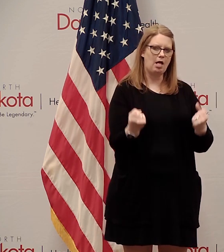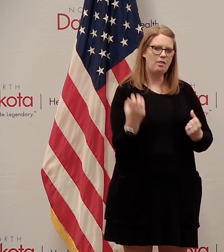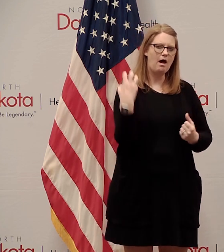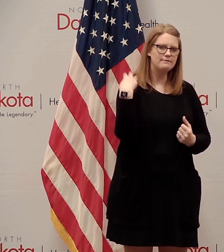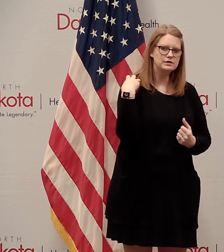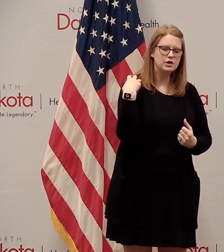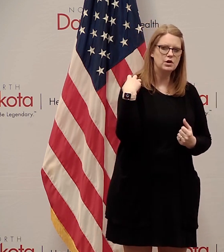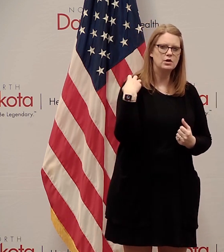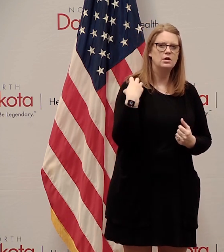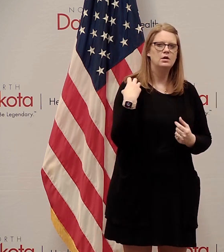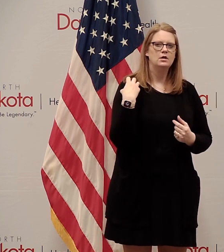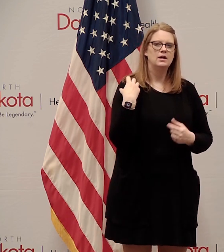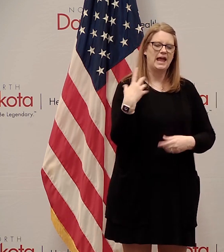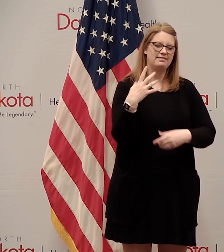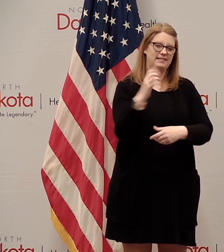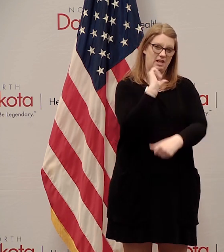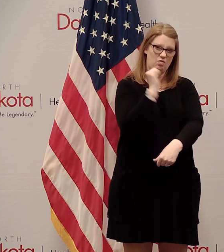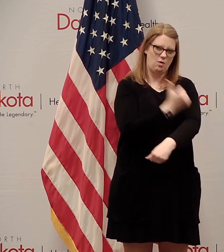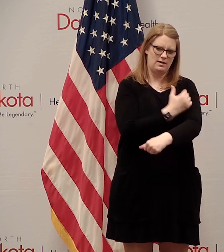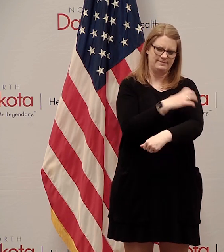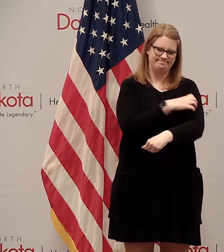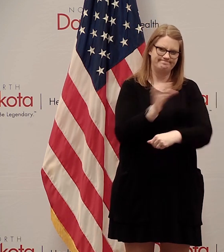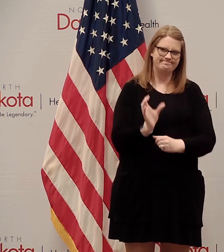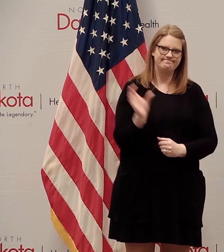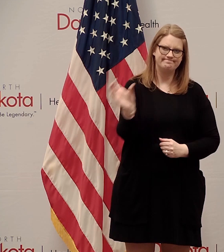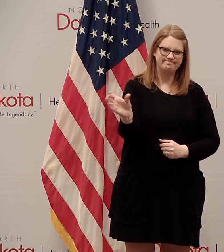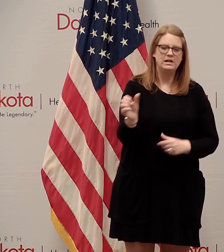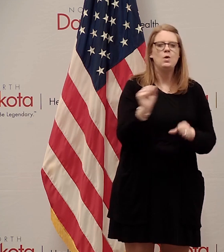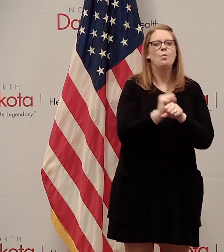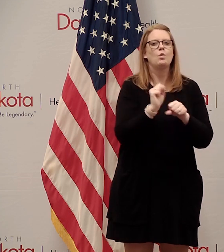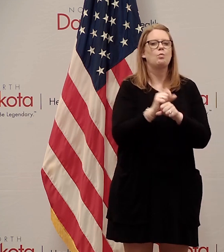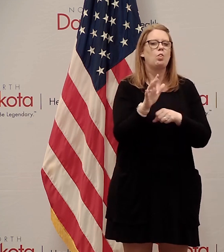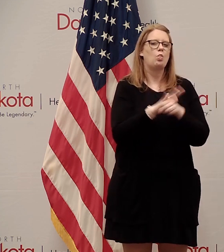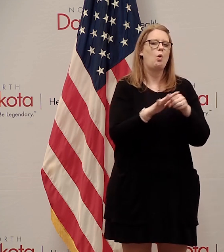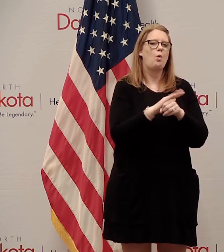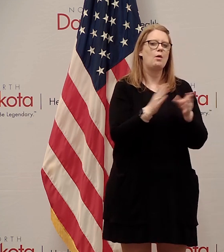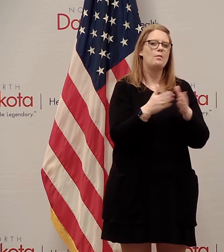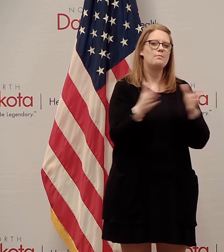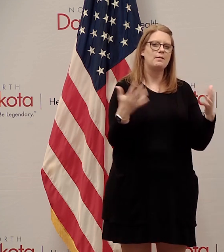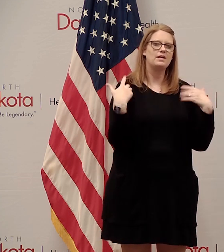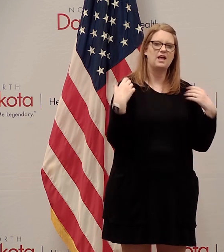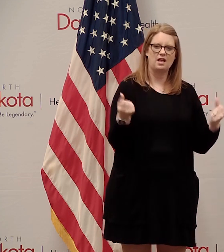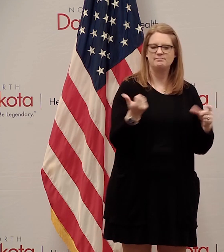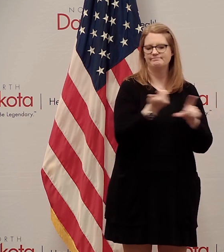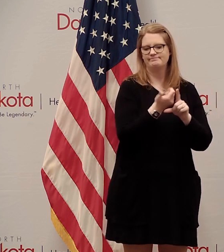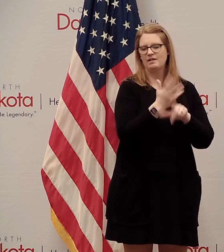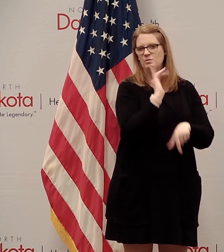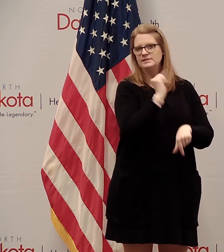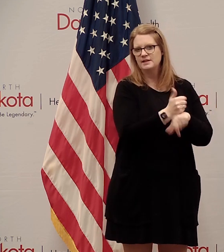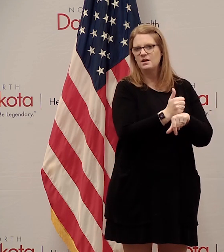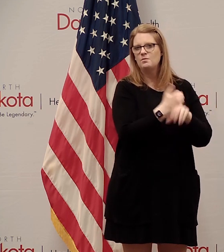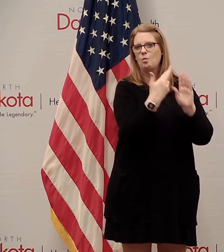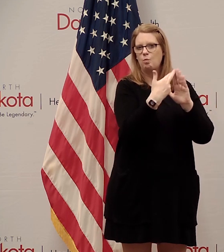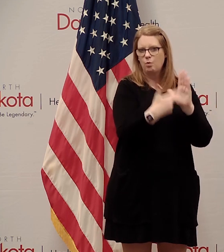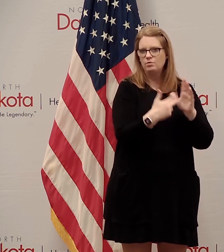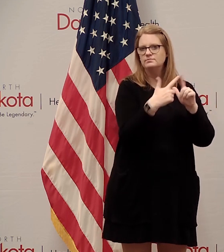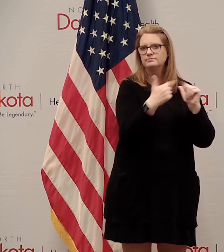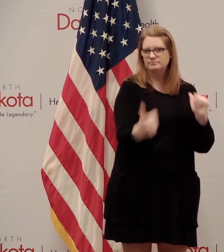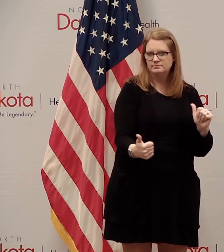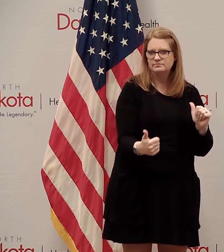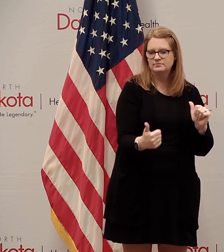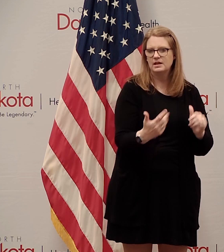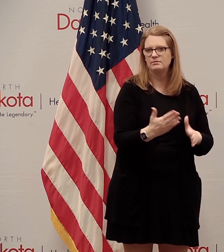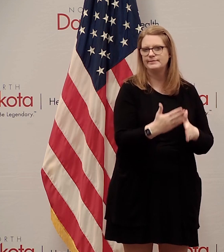uh that's invested in that office will work with local public health boards and implement measures that are necessary to spread uh communicable